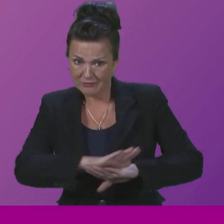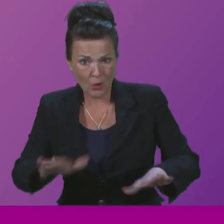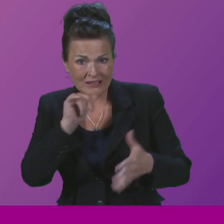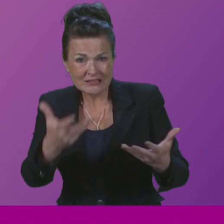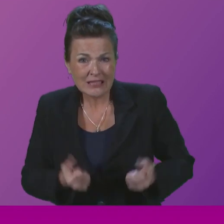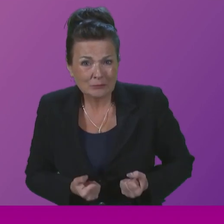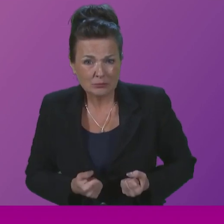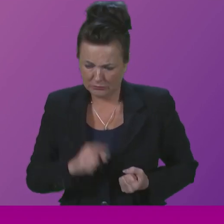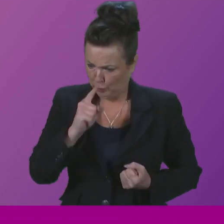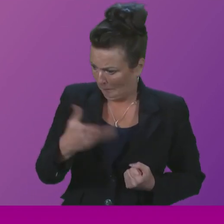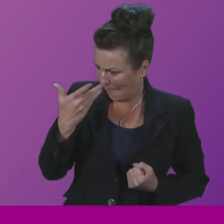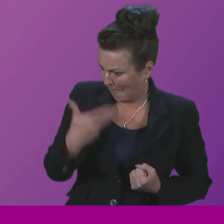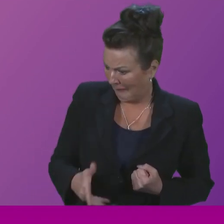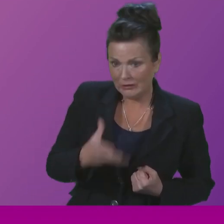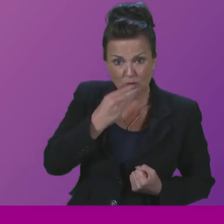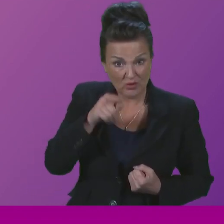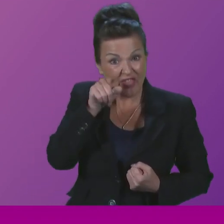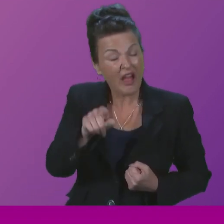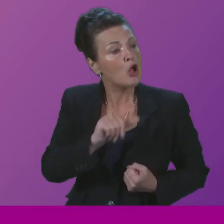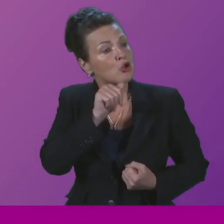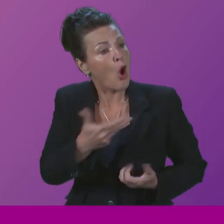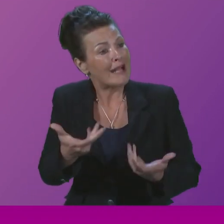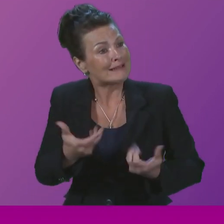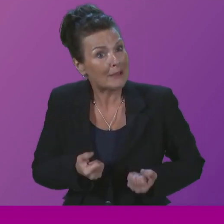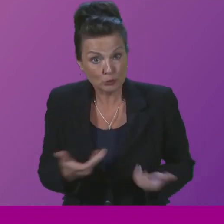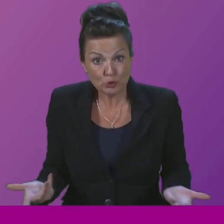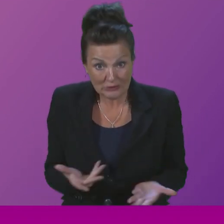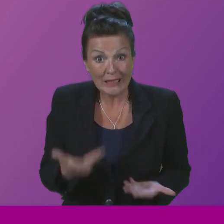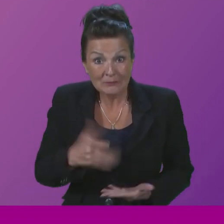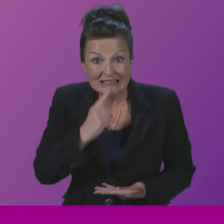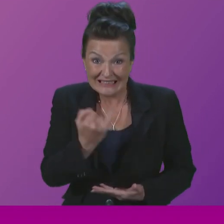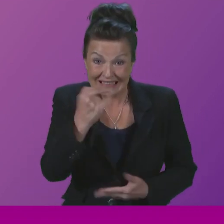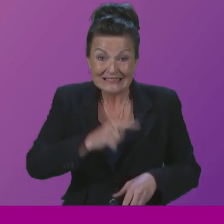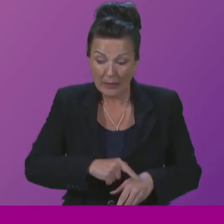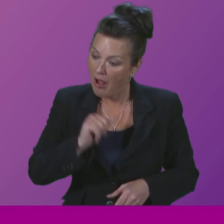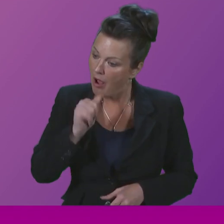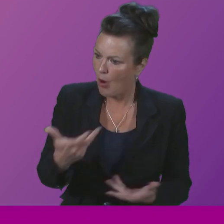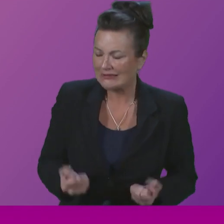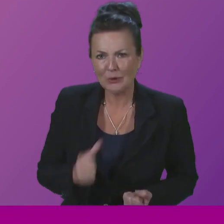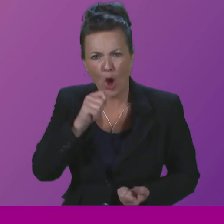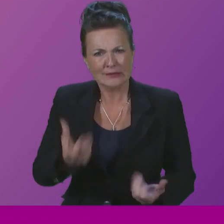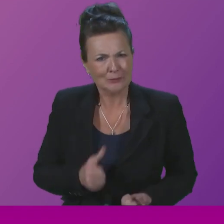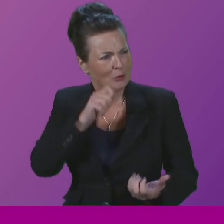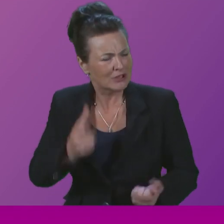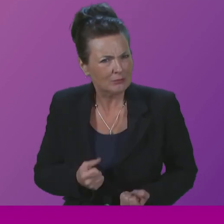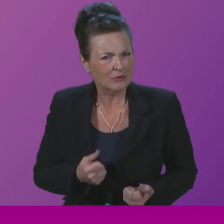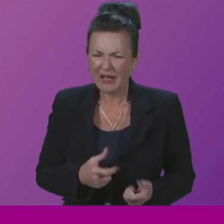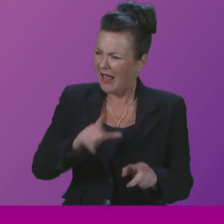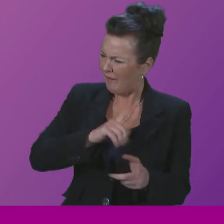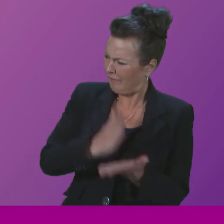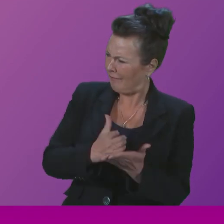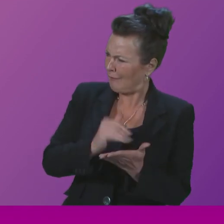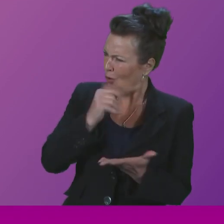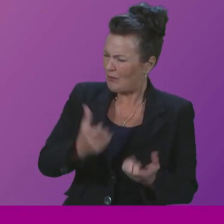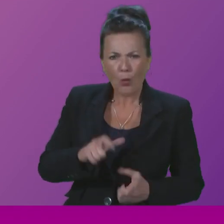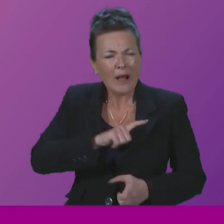A word you have used at least six times already this afternoon. If it unacceptable, why is it still happening to others?